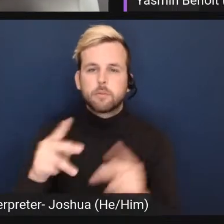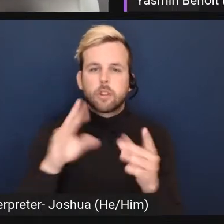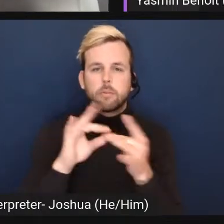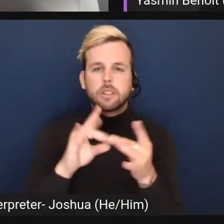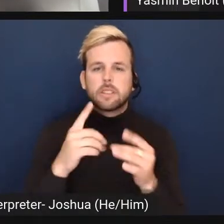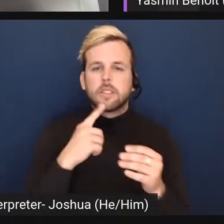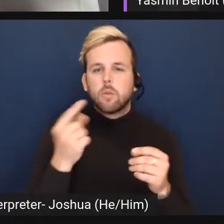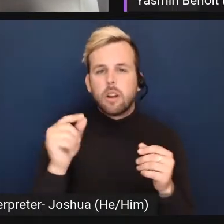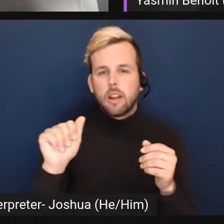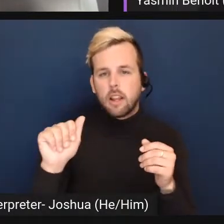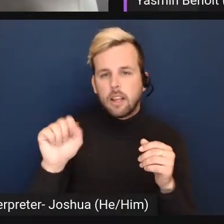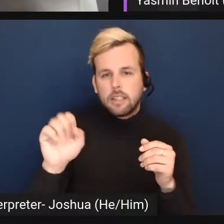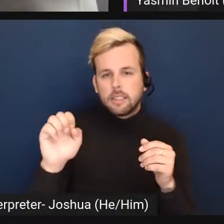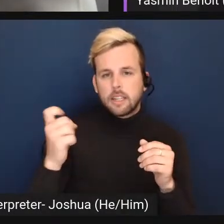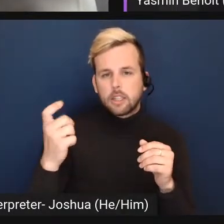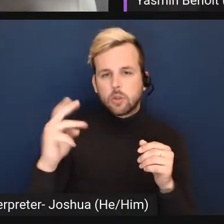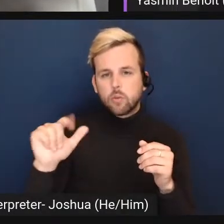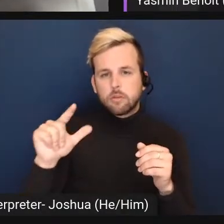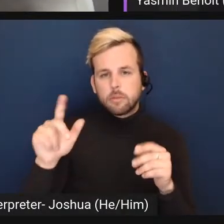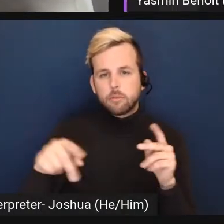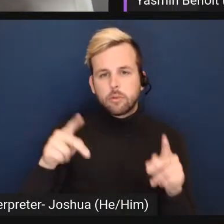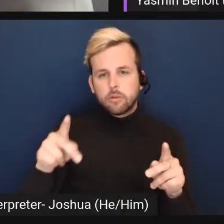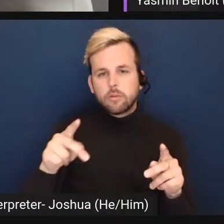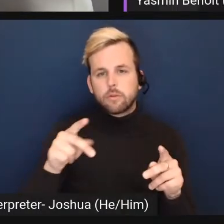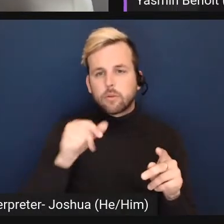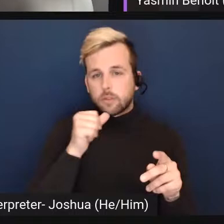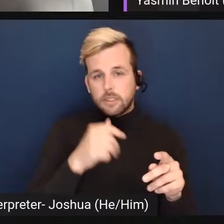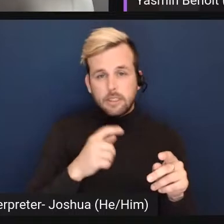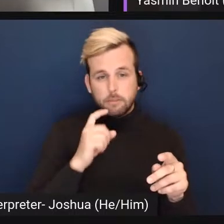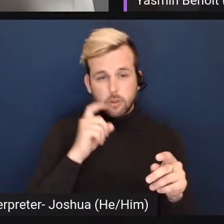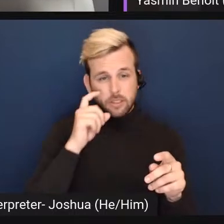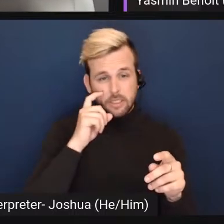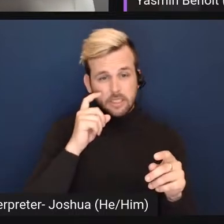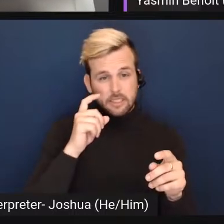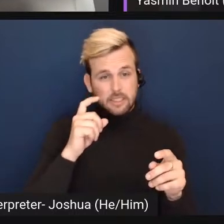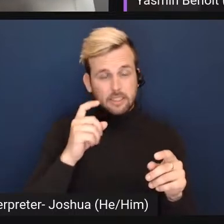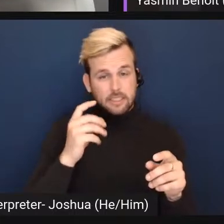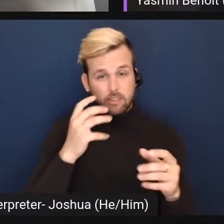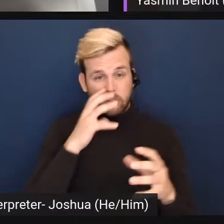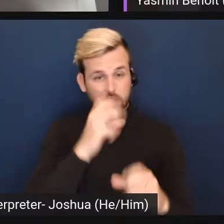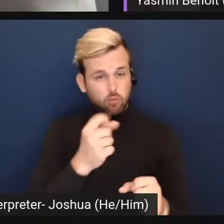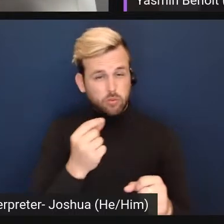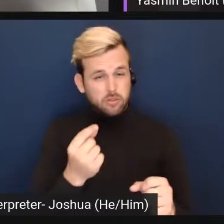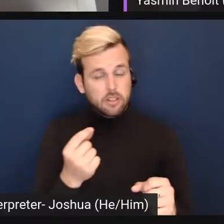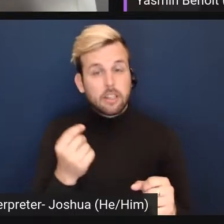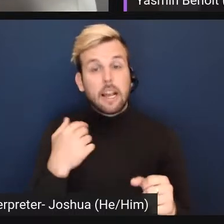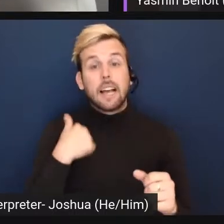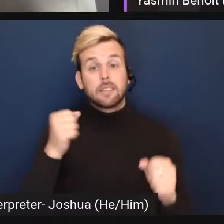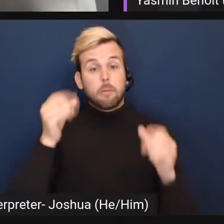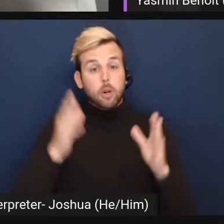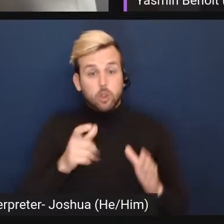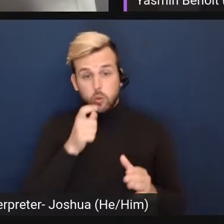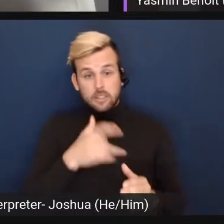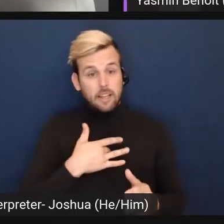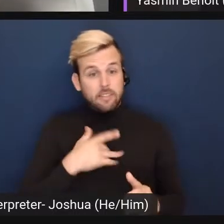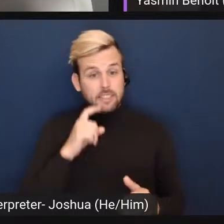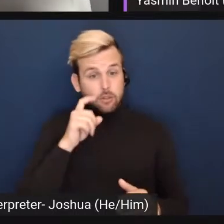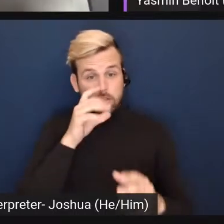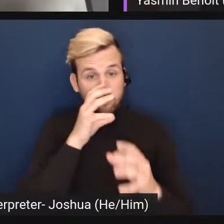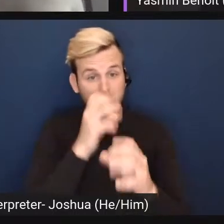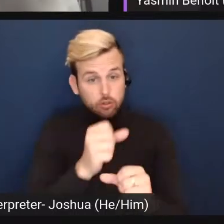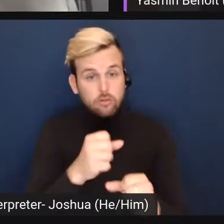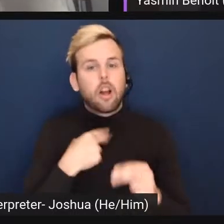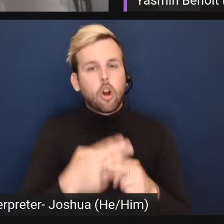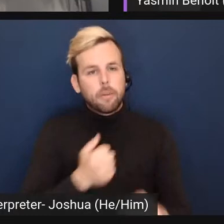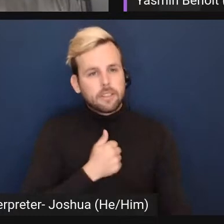asexual people that don't experience sexual attraction call themselves as an asexual who doesn't experience sexual attraction? I call myself asexual.